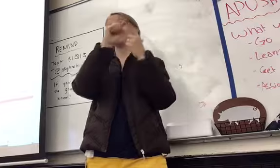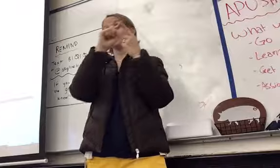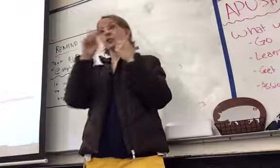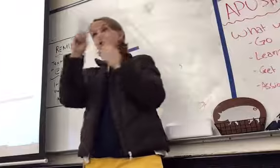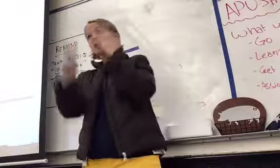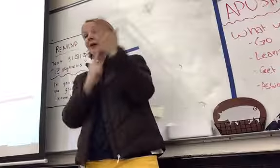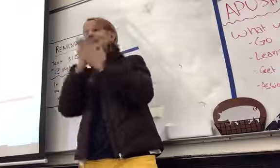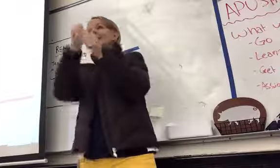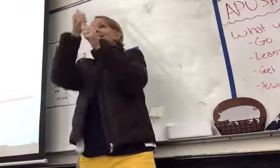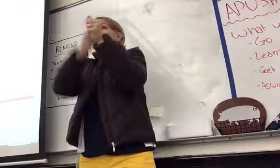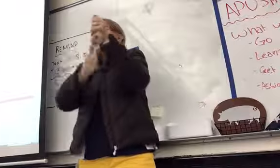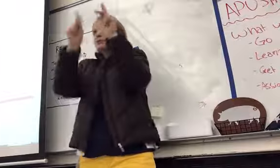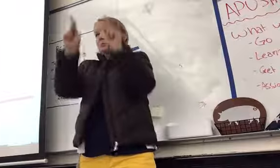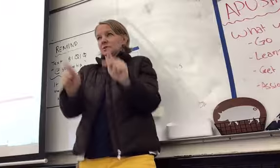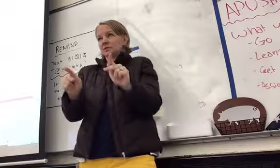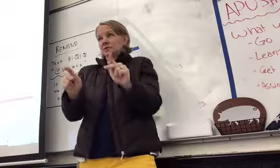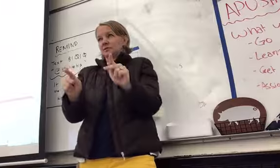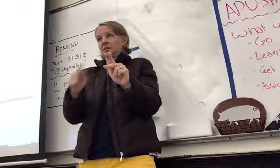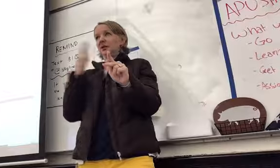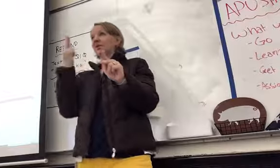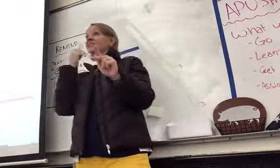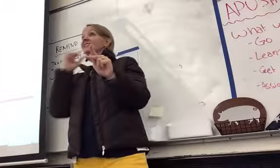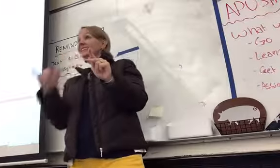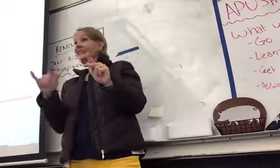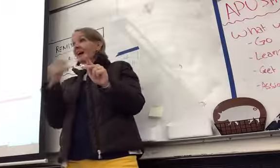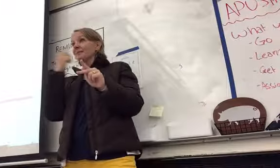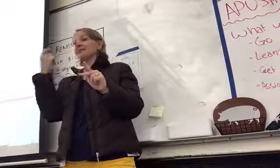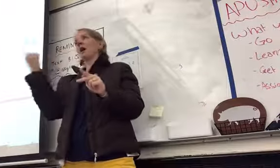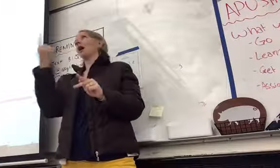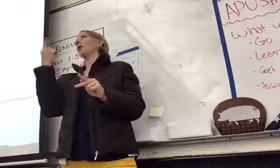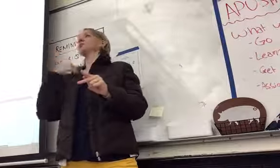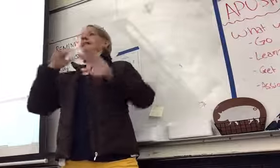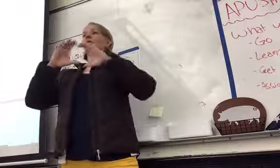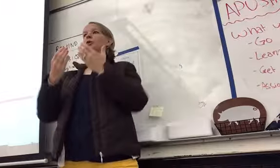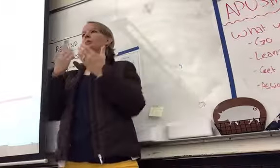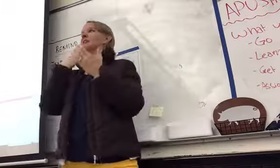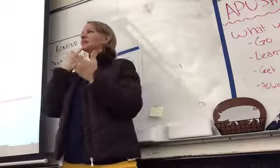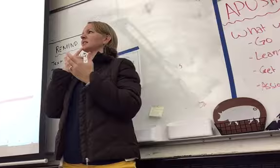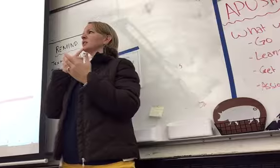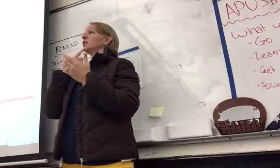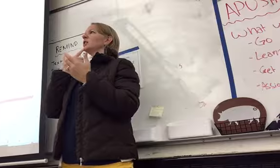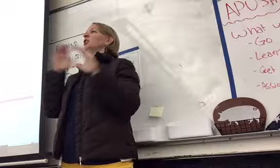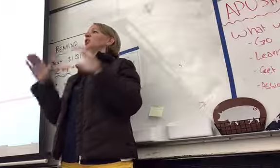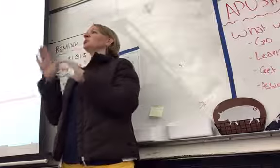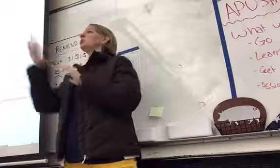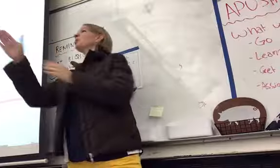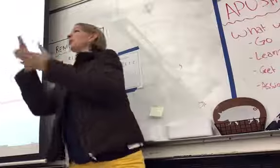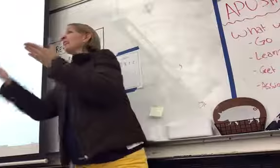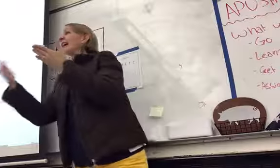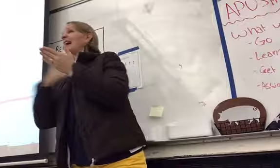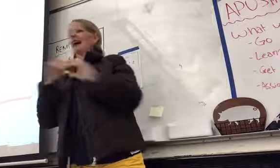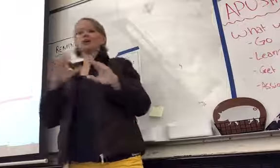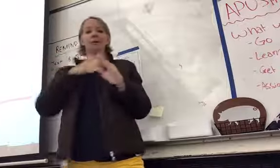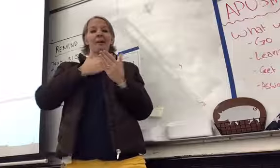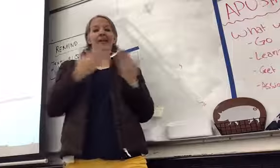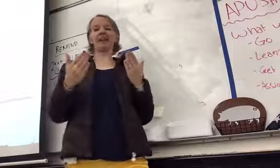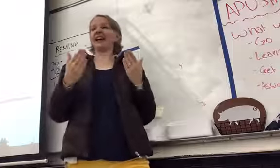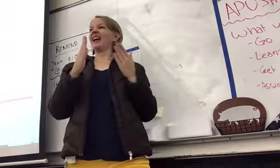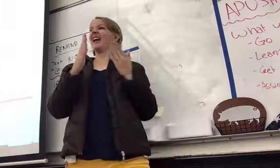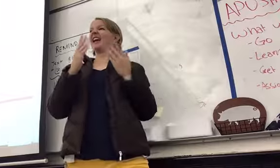Why I say that is because I always will have a group that says, you just do your own thing, I'll do my own thing, we'll work half the time, and then that adds